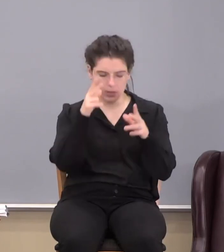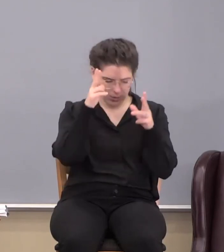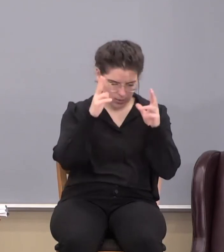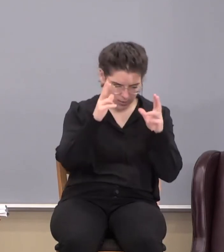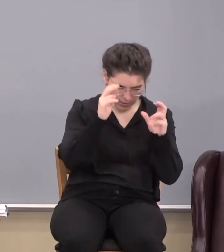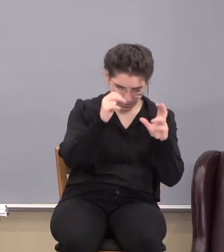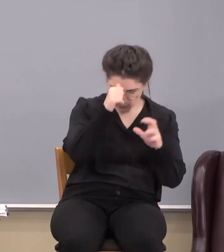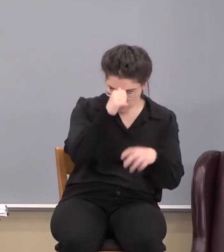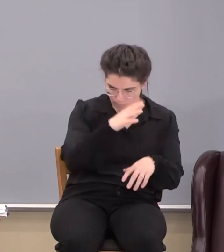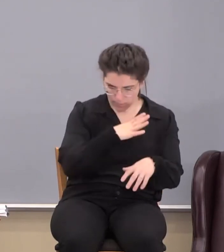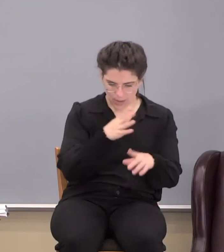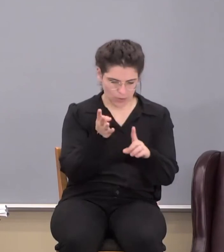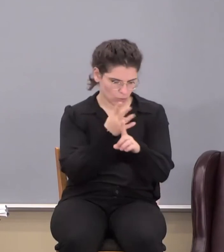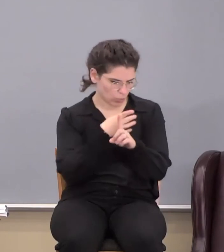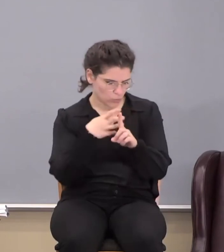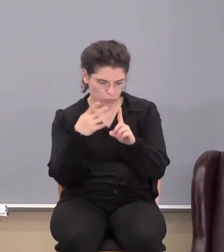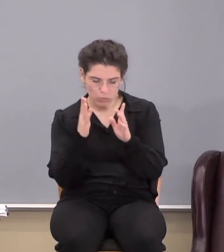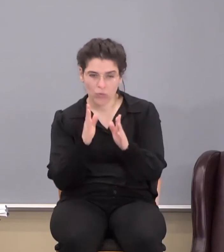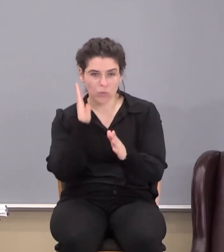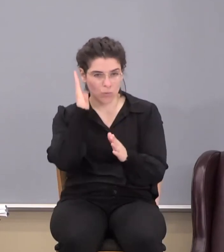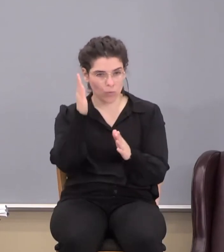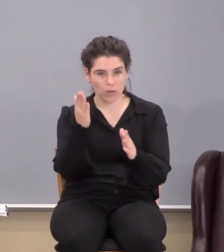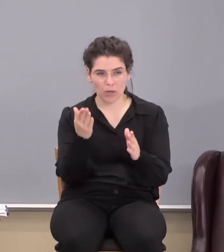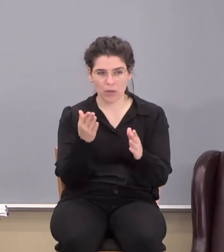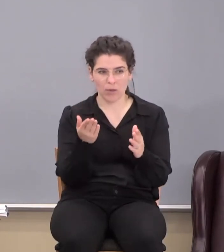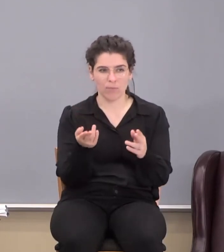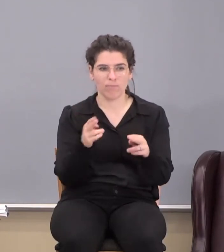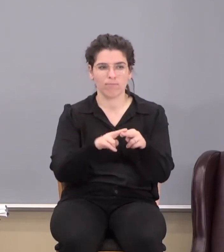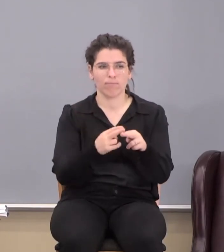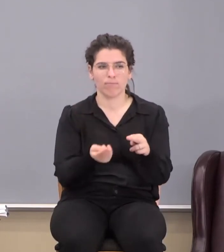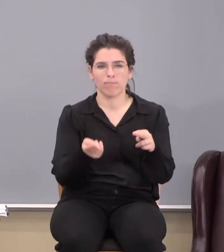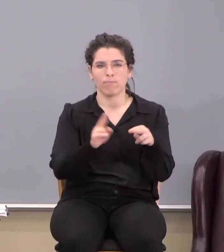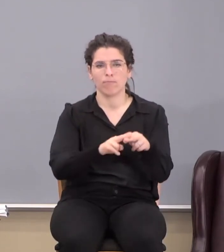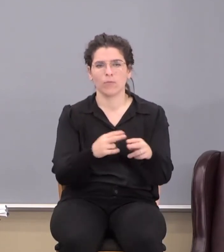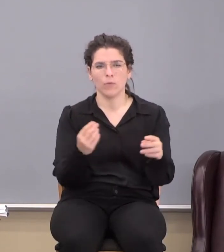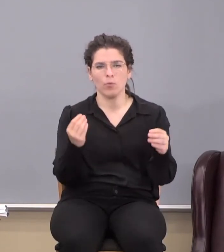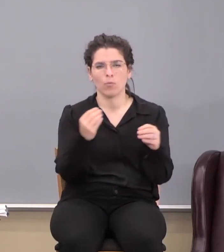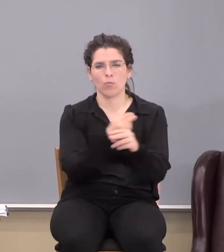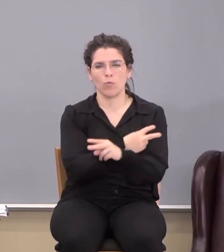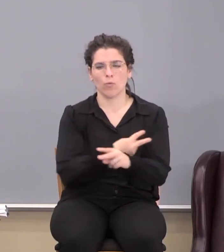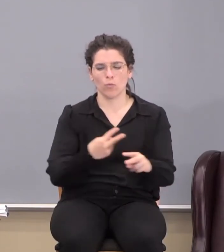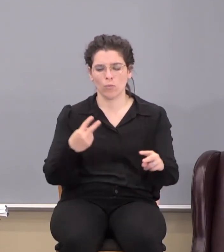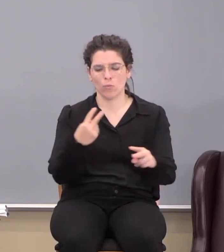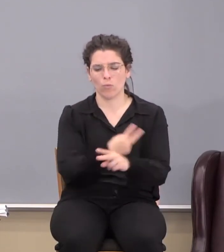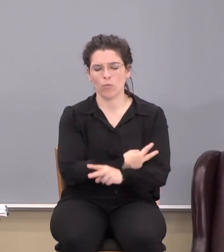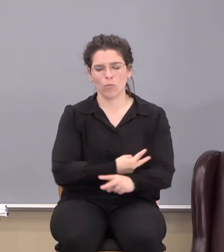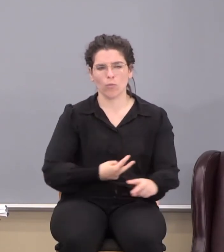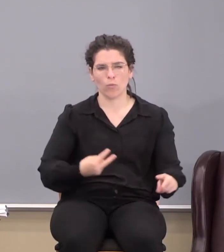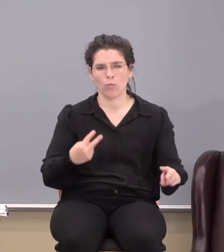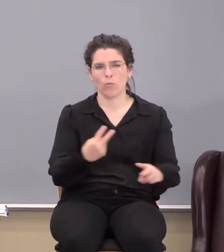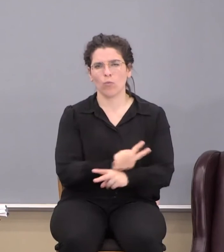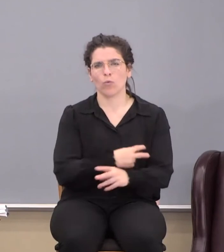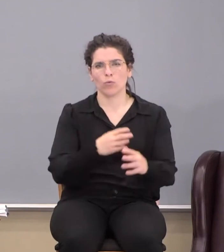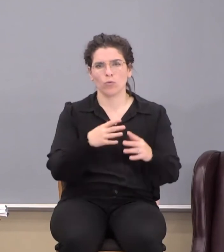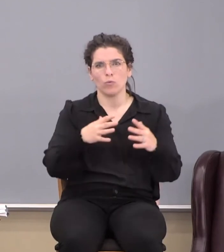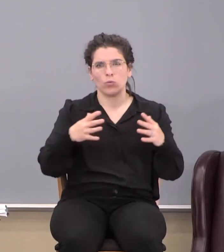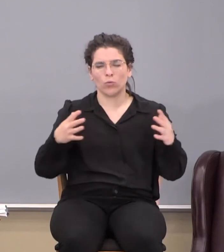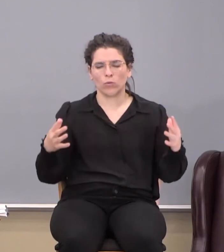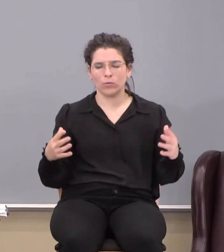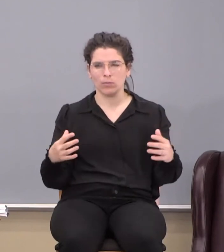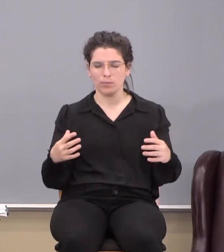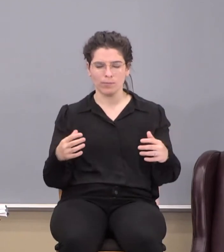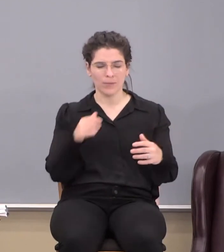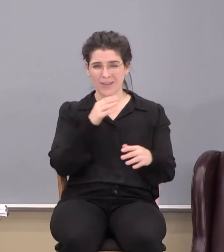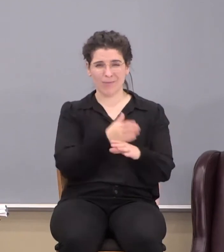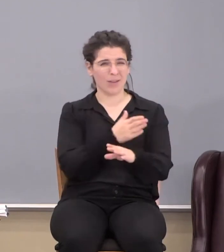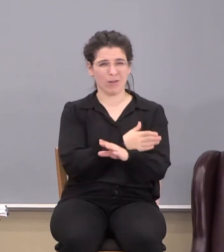seducers shall do what? It says wax worse and worse. That means they're going to get worse and worse, not